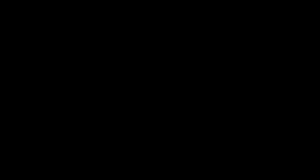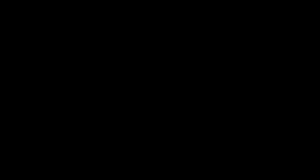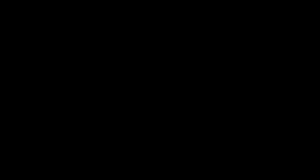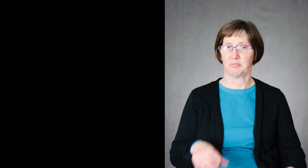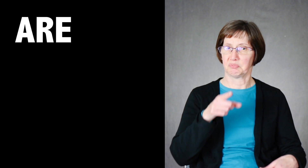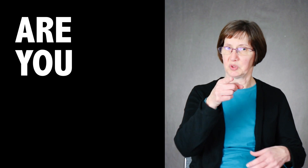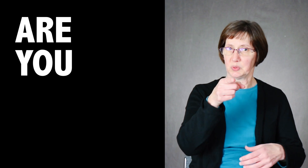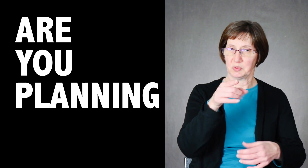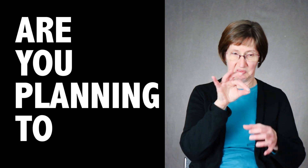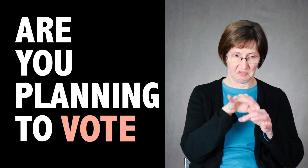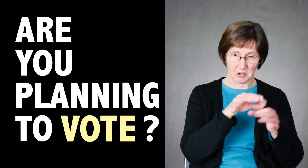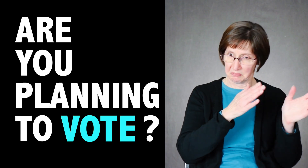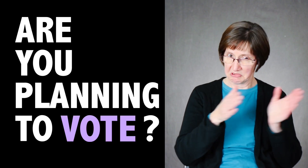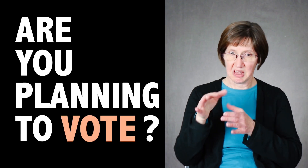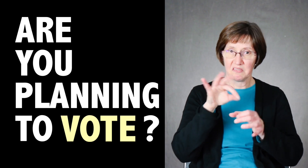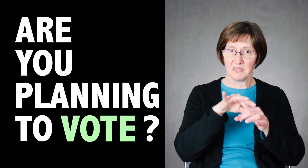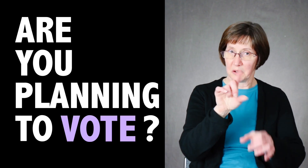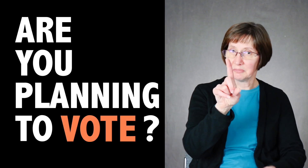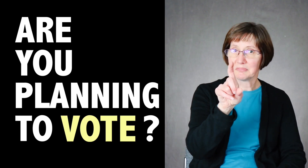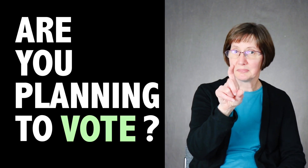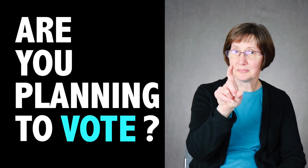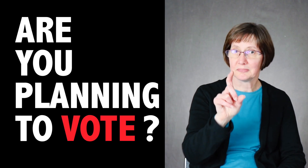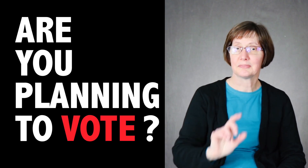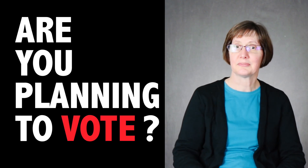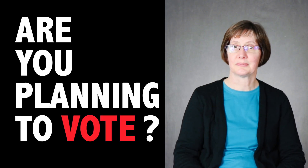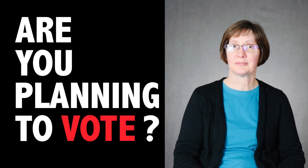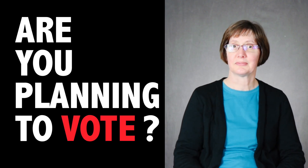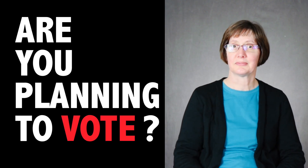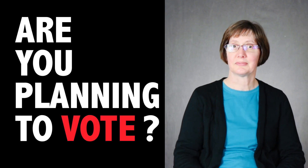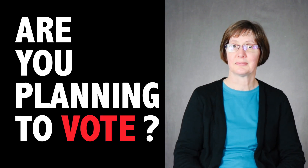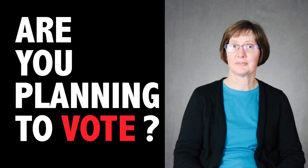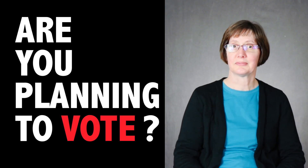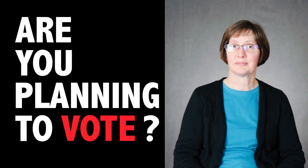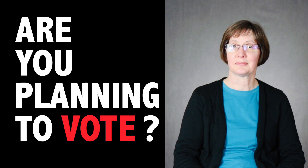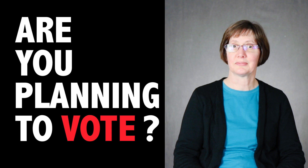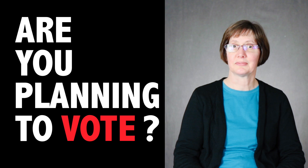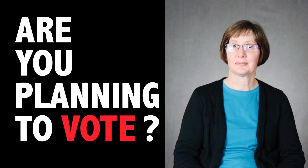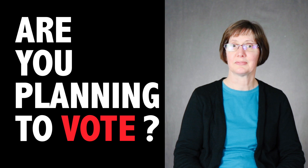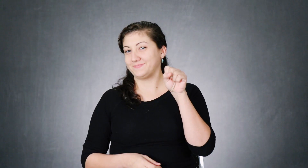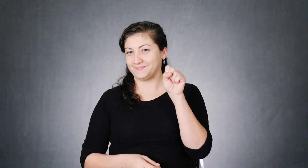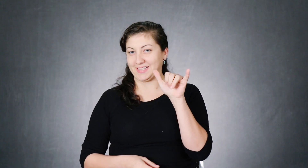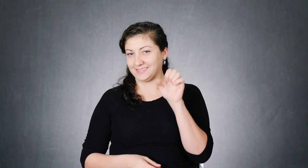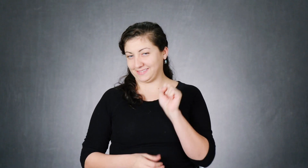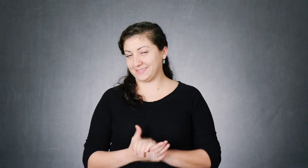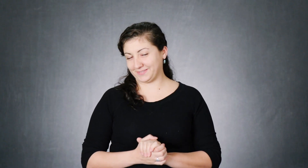Are you planning to vote? A series of Deaf people signed to the camera. Yes, yes I am.